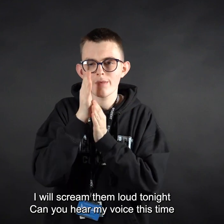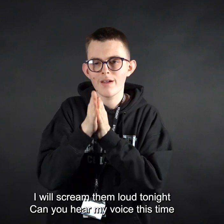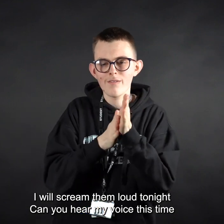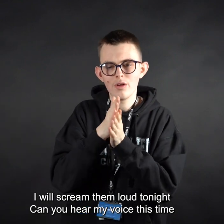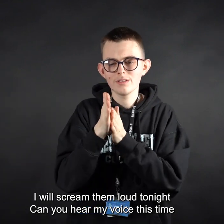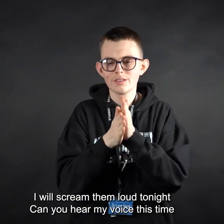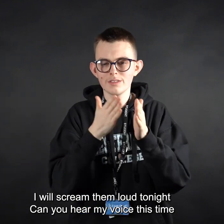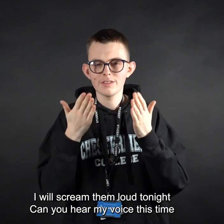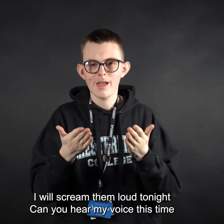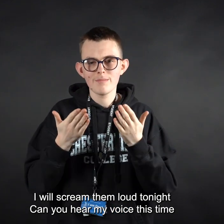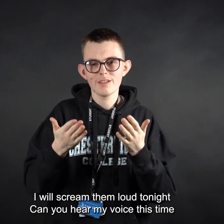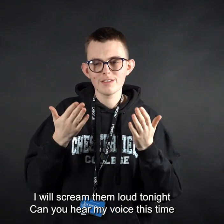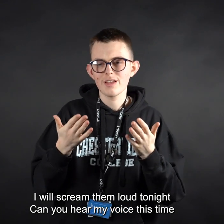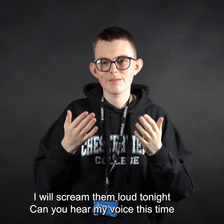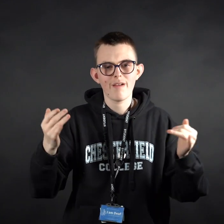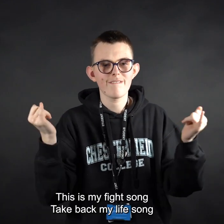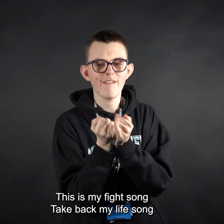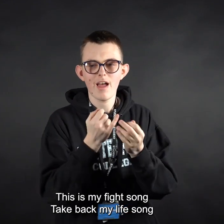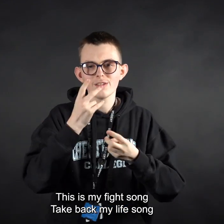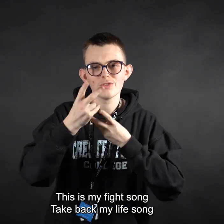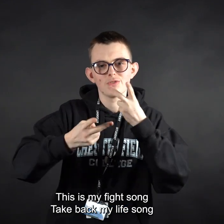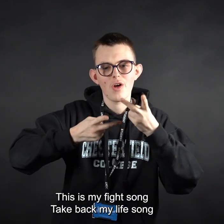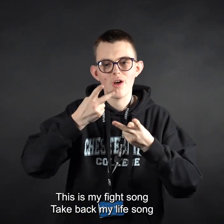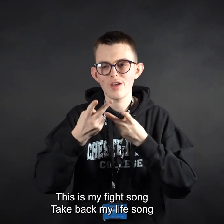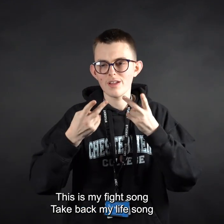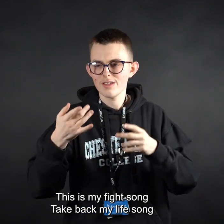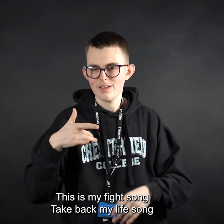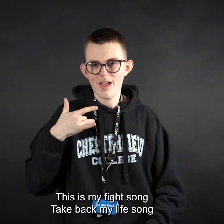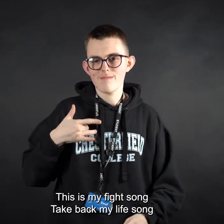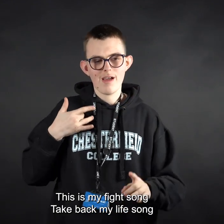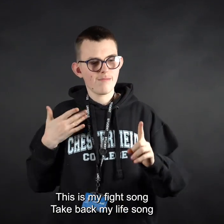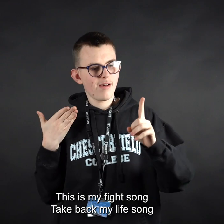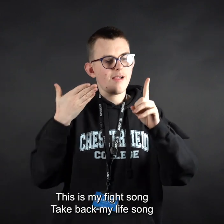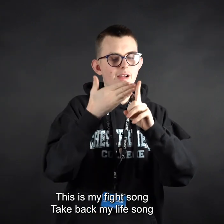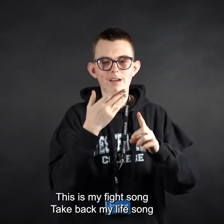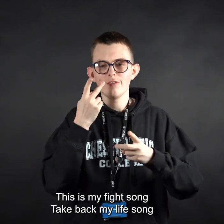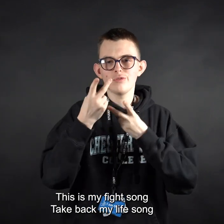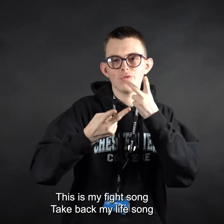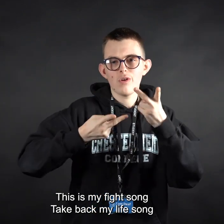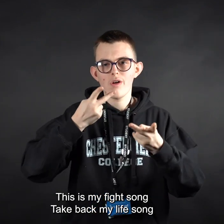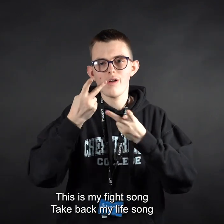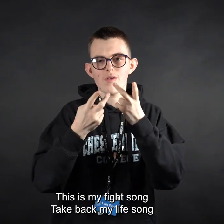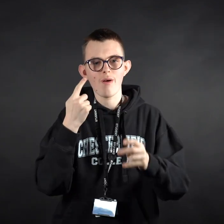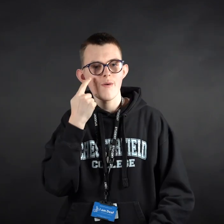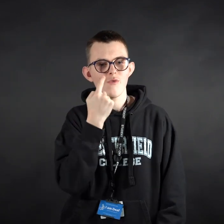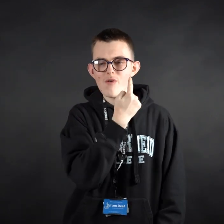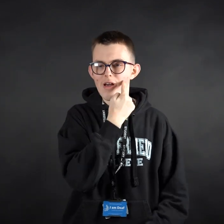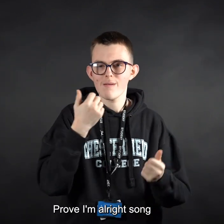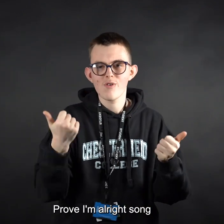my voice this time? This is my fight song, take back my life song Prove I'm